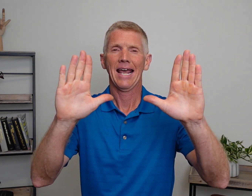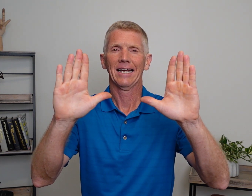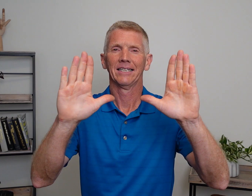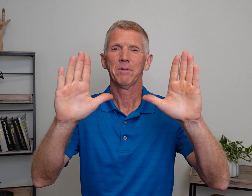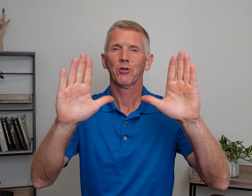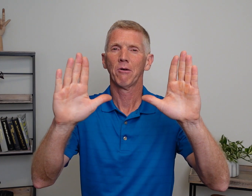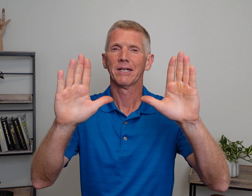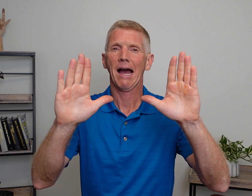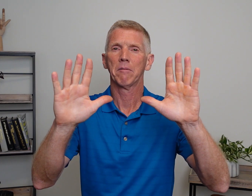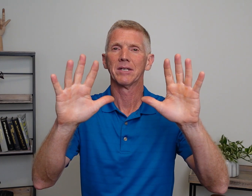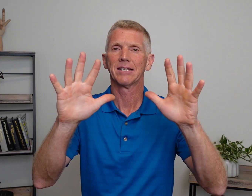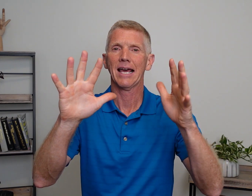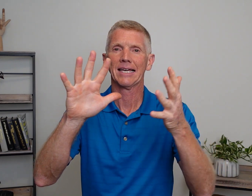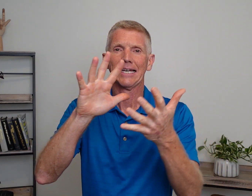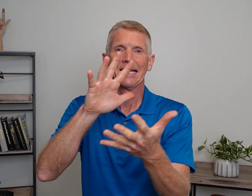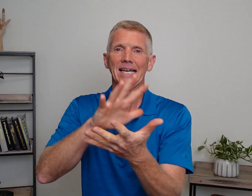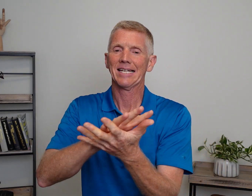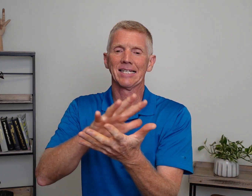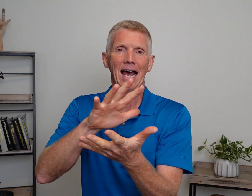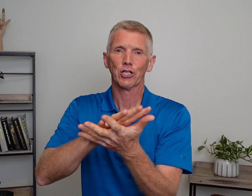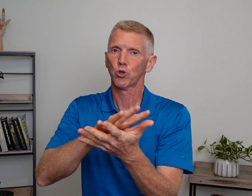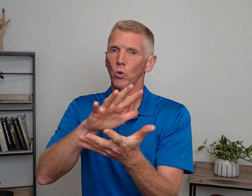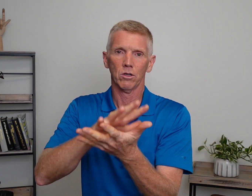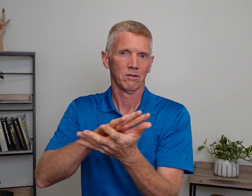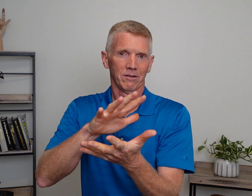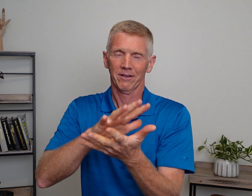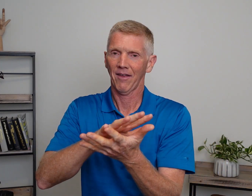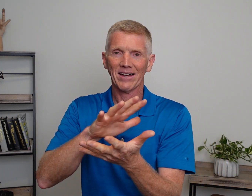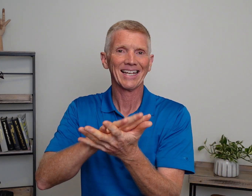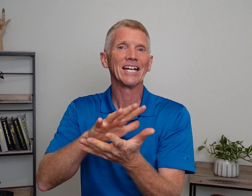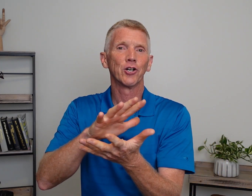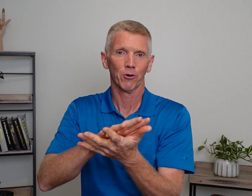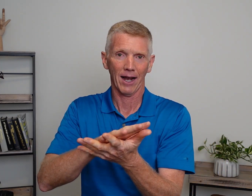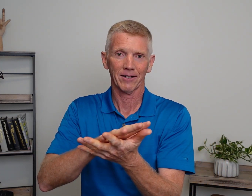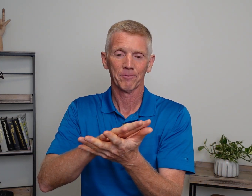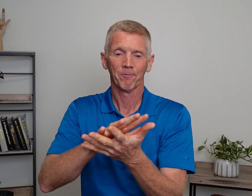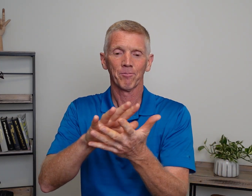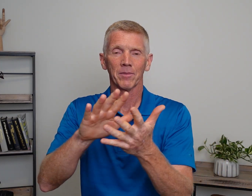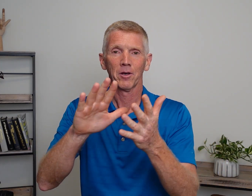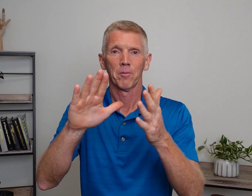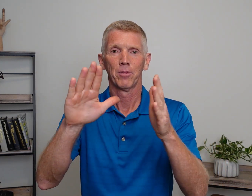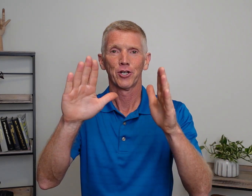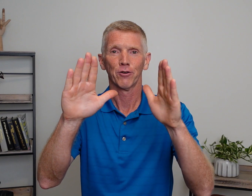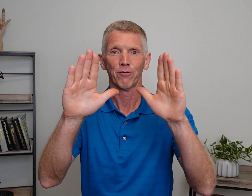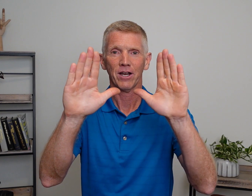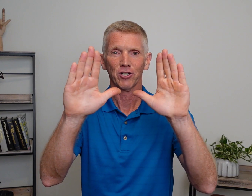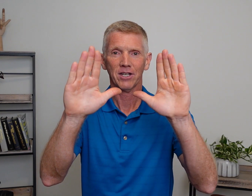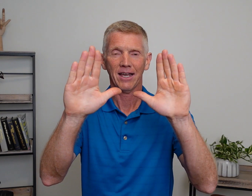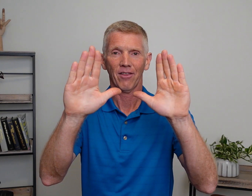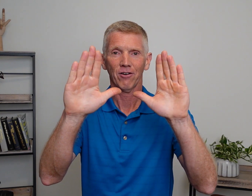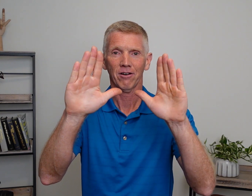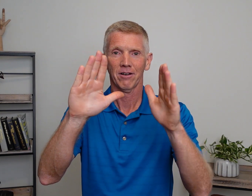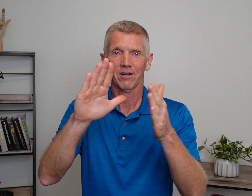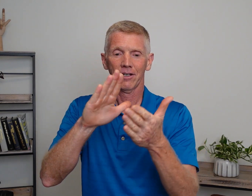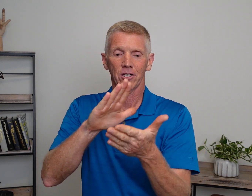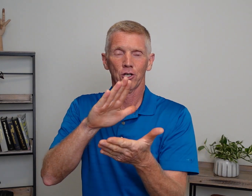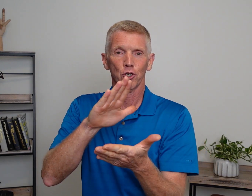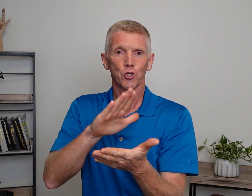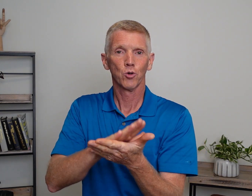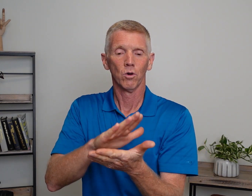And let me show you a really common mistake. It's not school. Okay? That's incorrect. Put your fingers together. School.